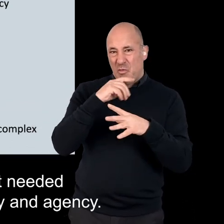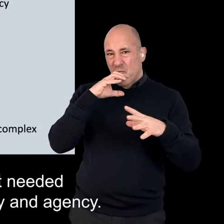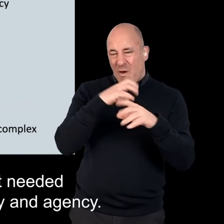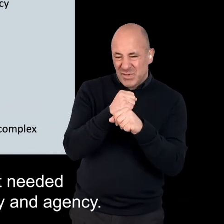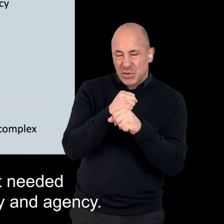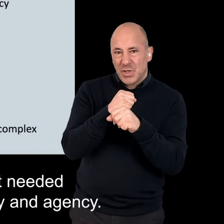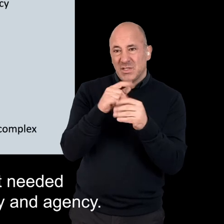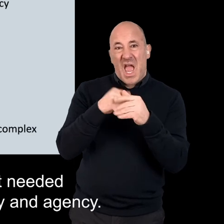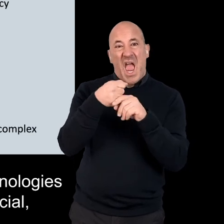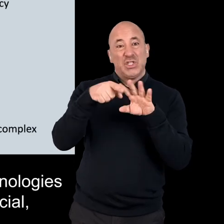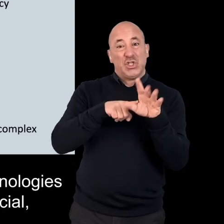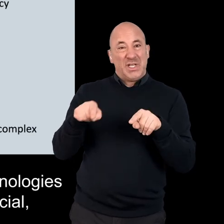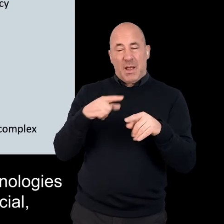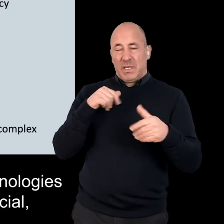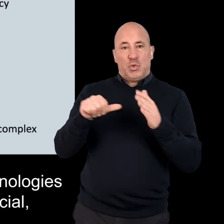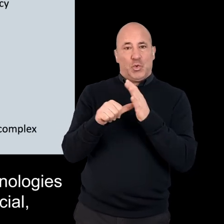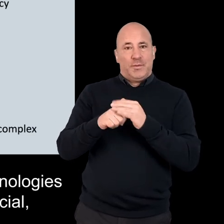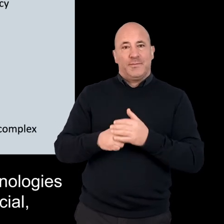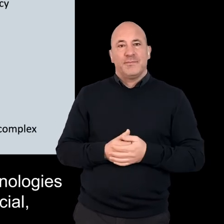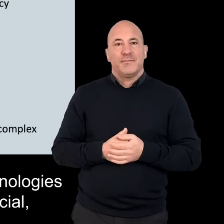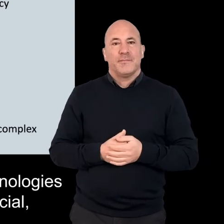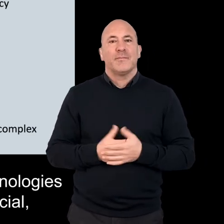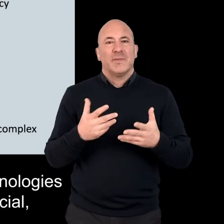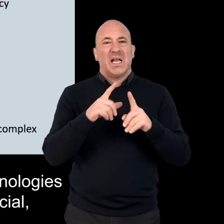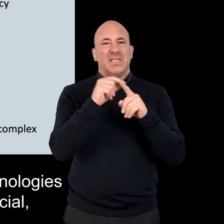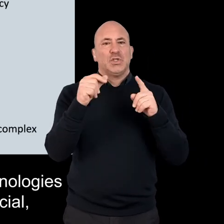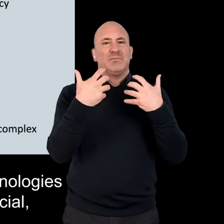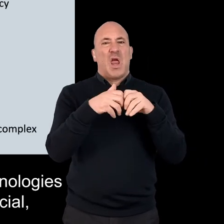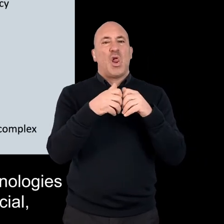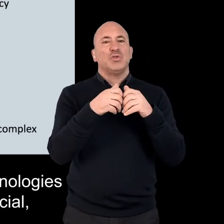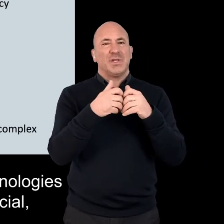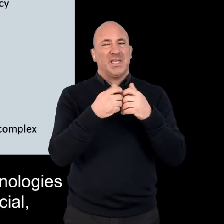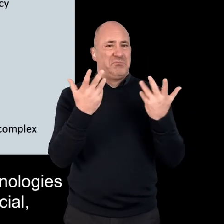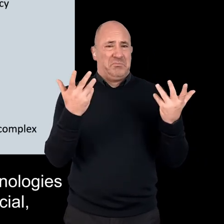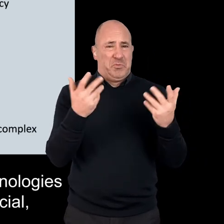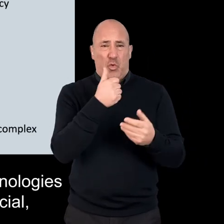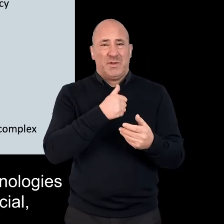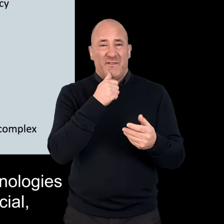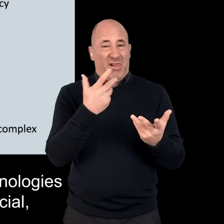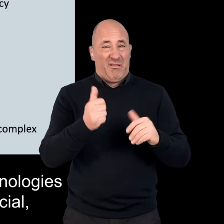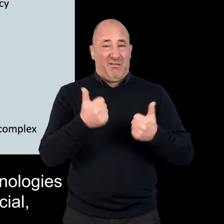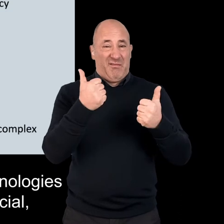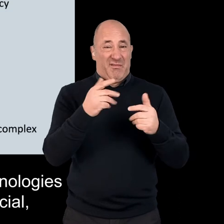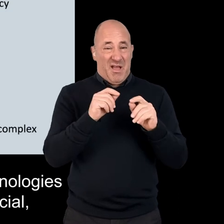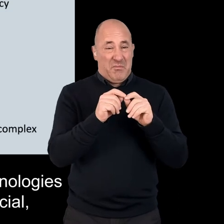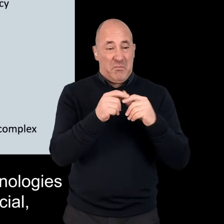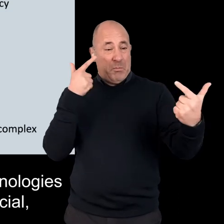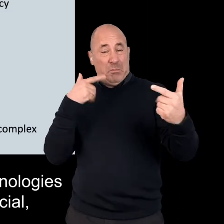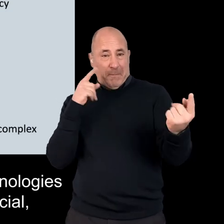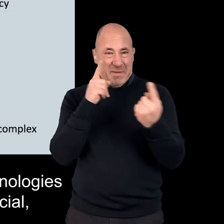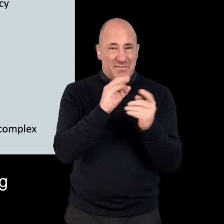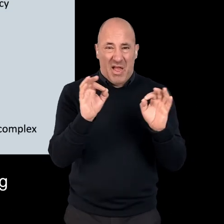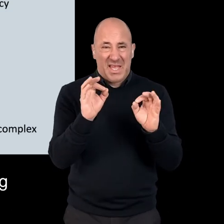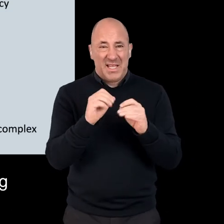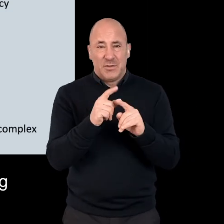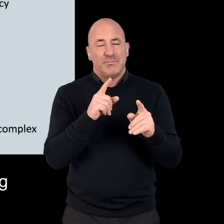confidentiality and agency. The distance created by digital technologies can be really helpful and